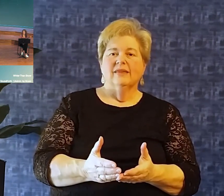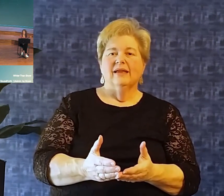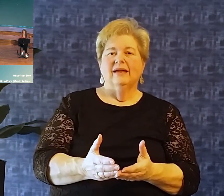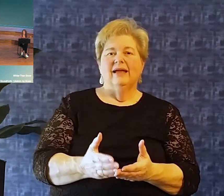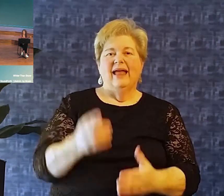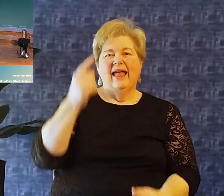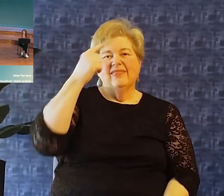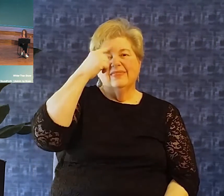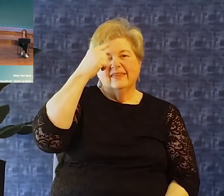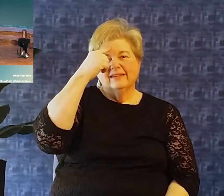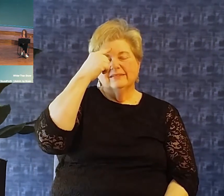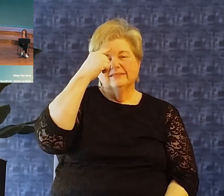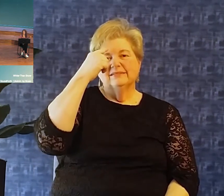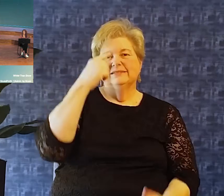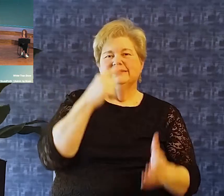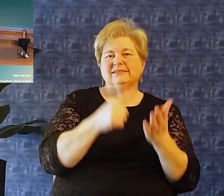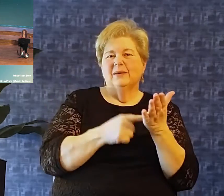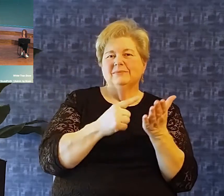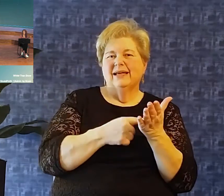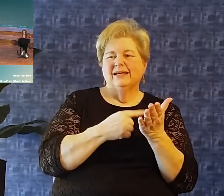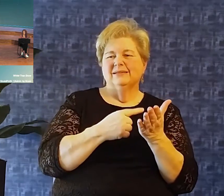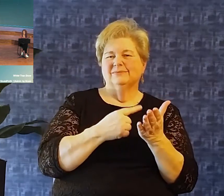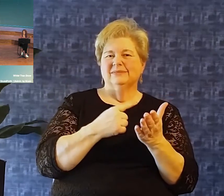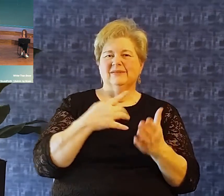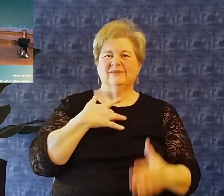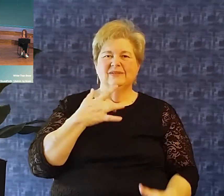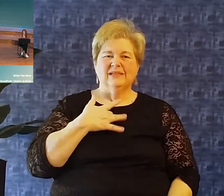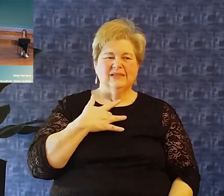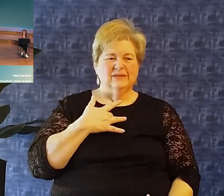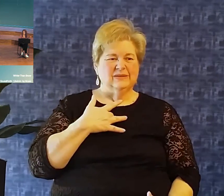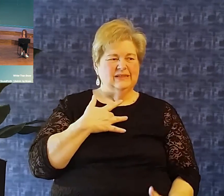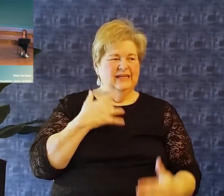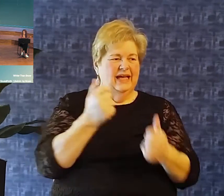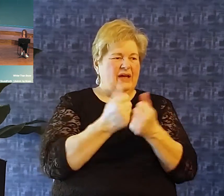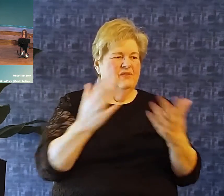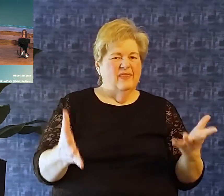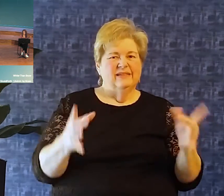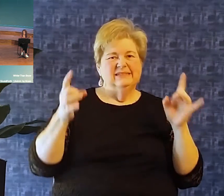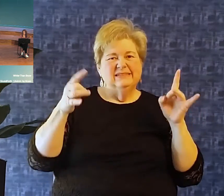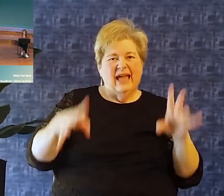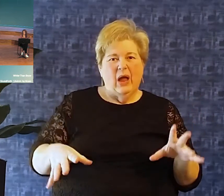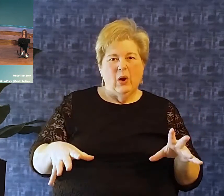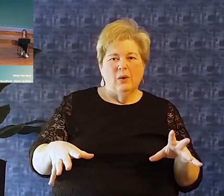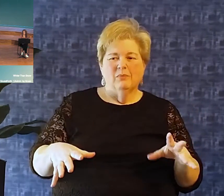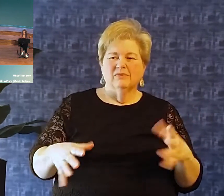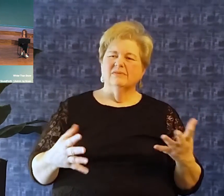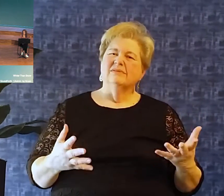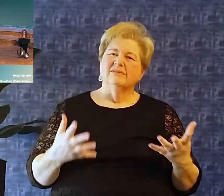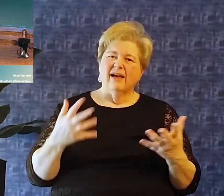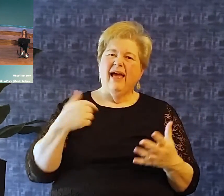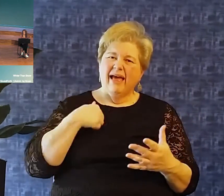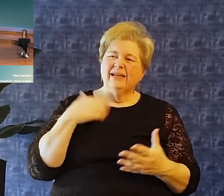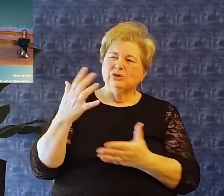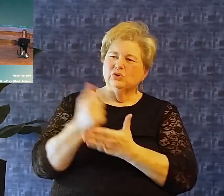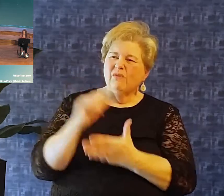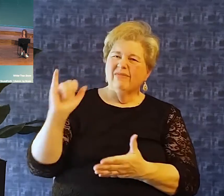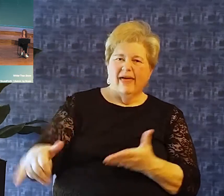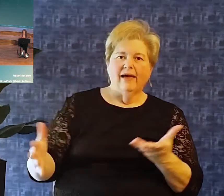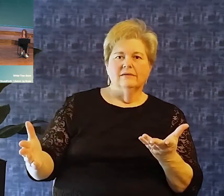can go a little bit like, you know, things are so terrible right now. I deserve this, you know. And so we give